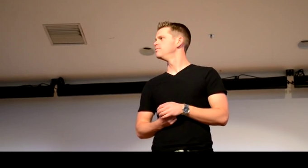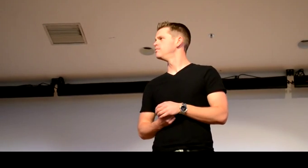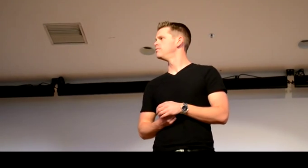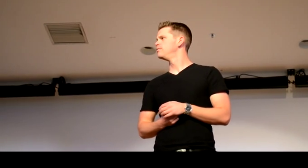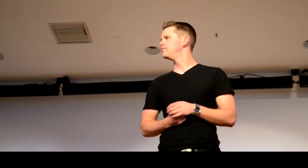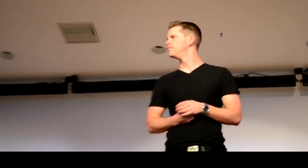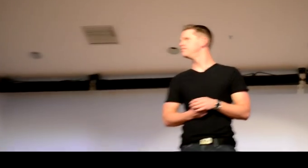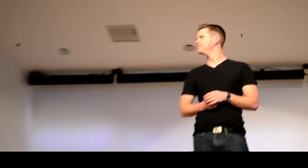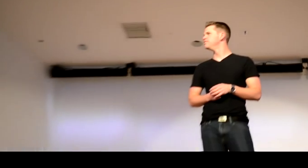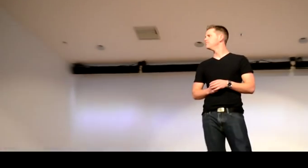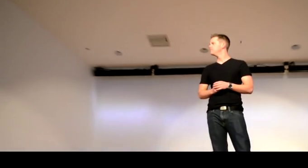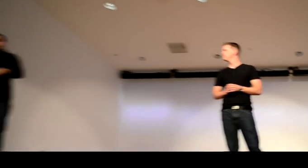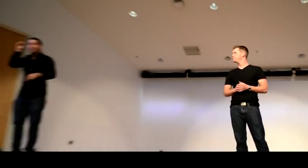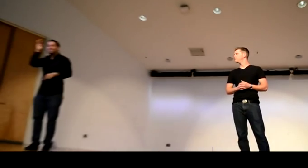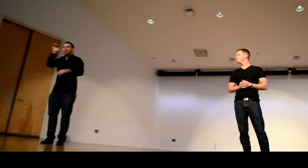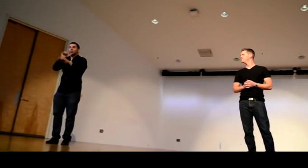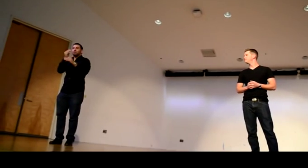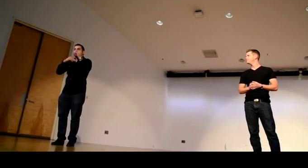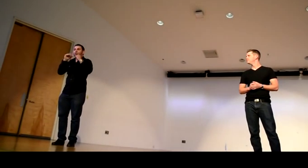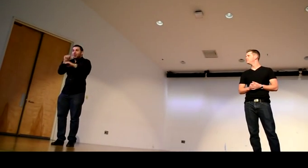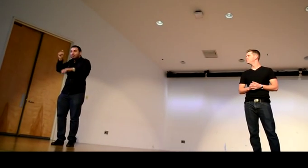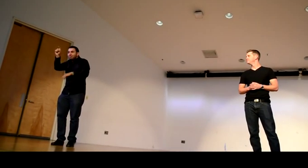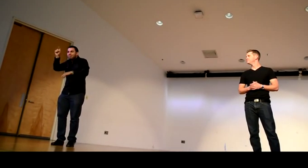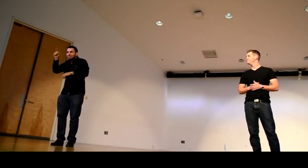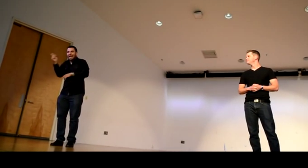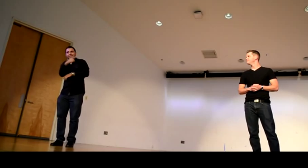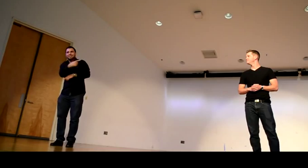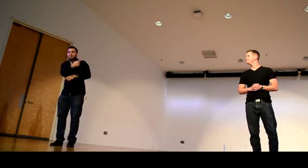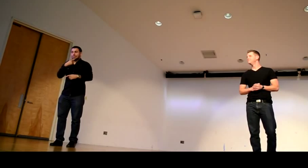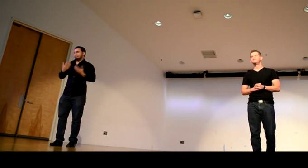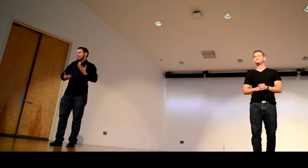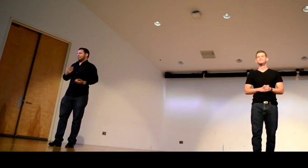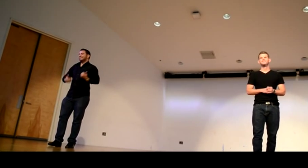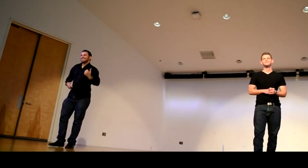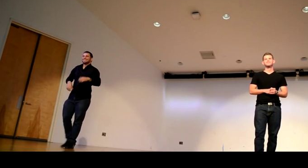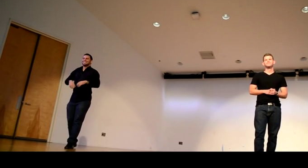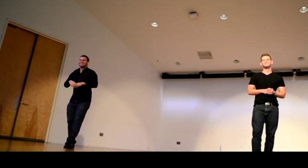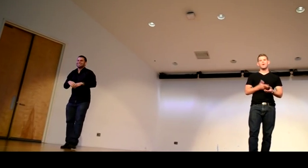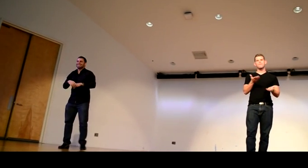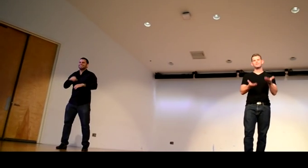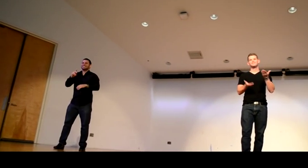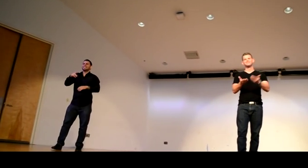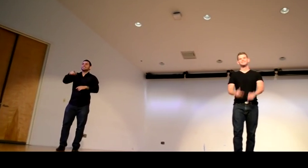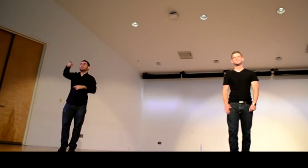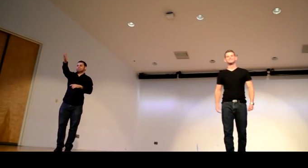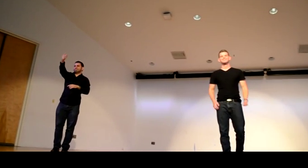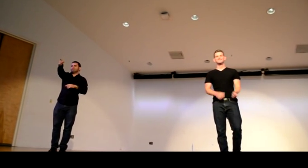You know, I'm sorry, I forgot the sign, they said it for me. I'm fired tonight, at the restaurant tonight, and he said maybe. Yeah, I said maybe.